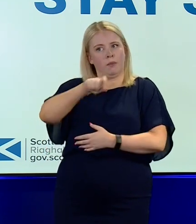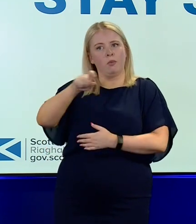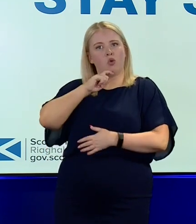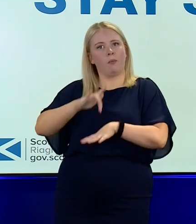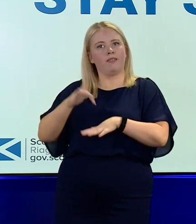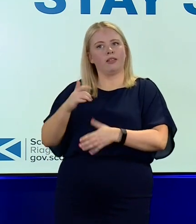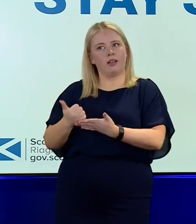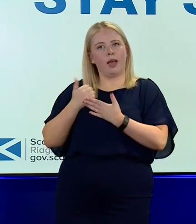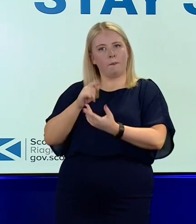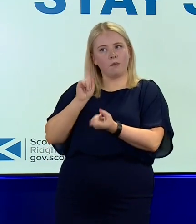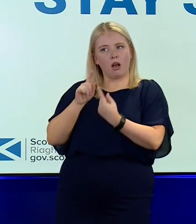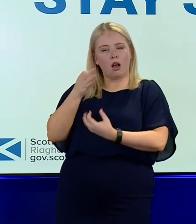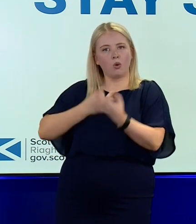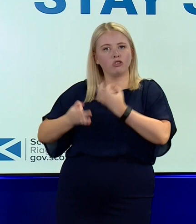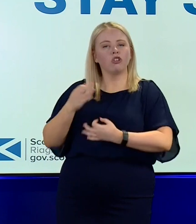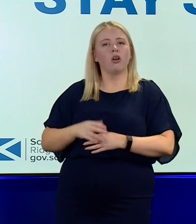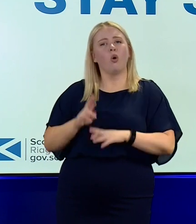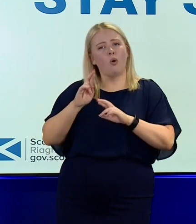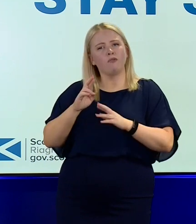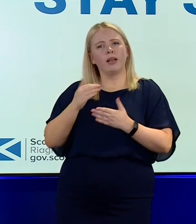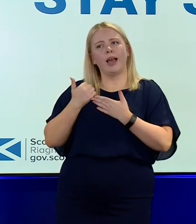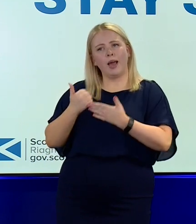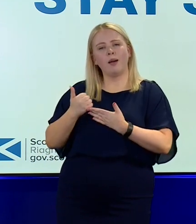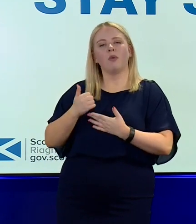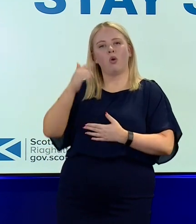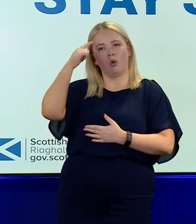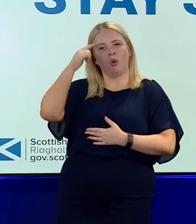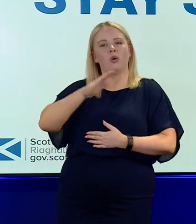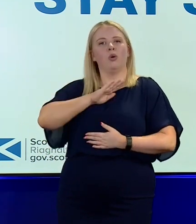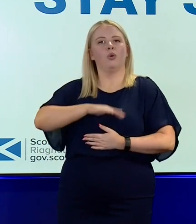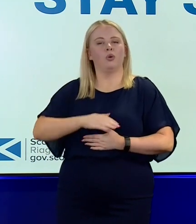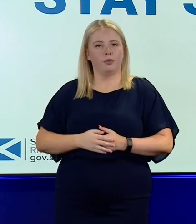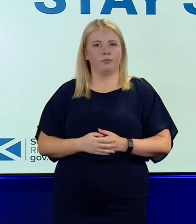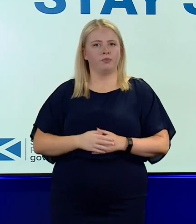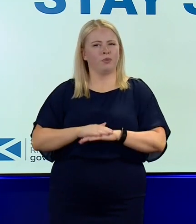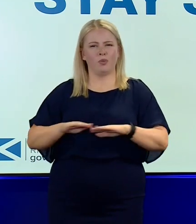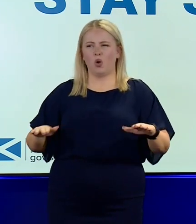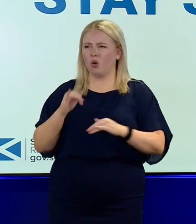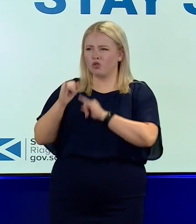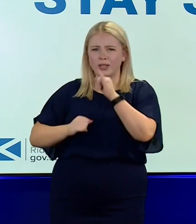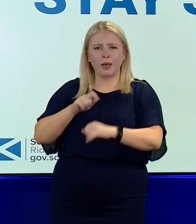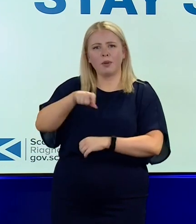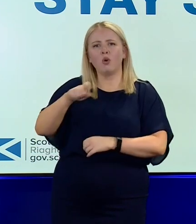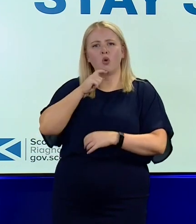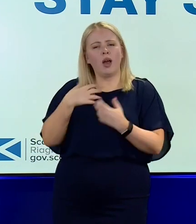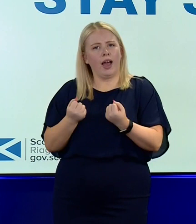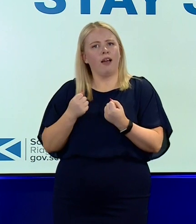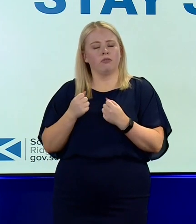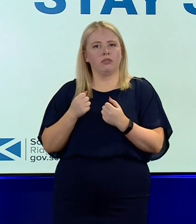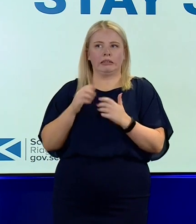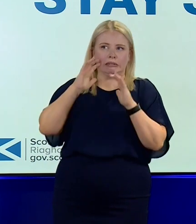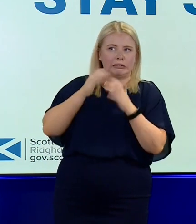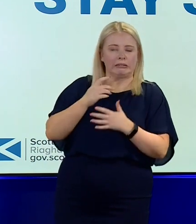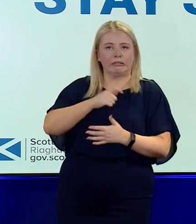who can answer your questions and hopefully put your mind at rest and get the vaccine. So I'm not going to criticise people who have got genuine concerns,